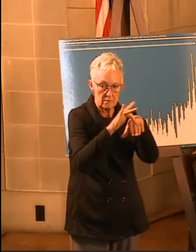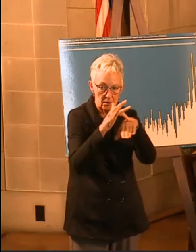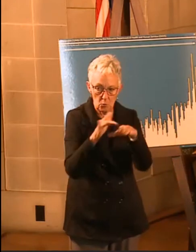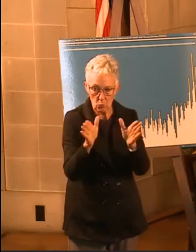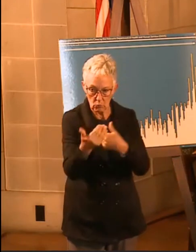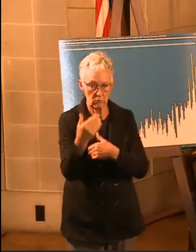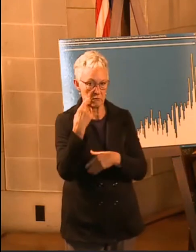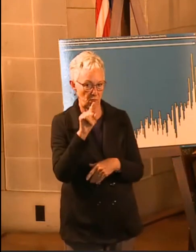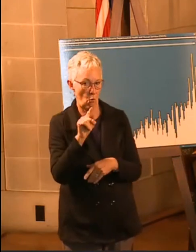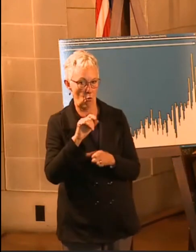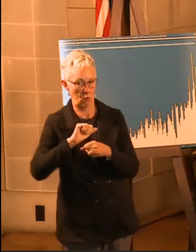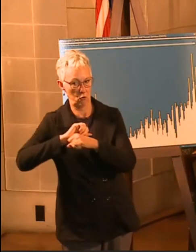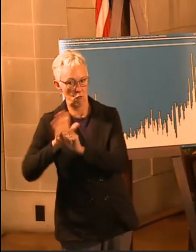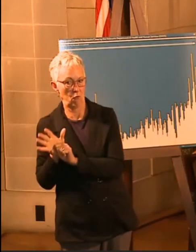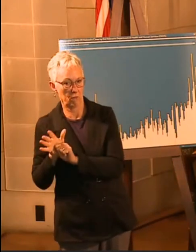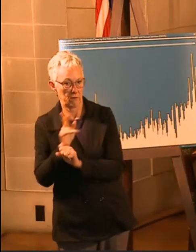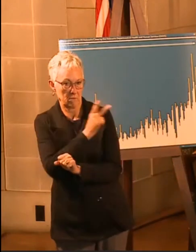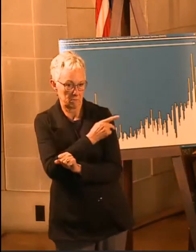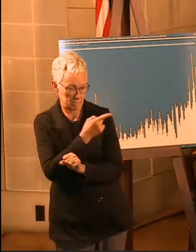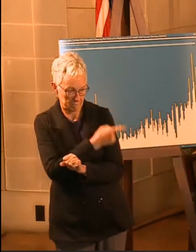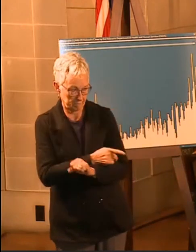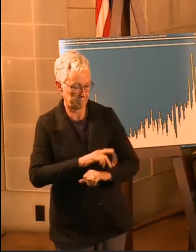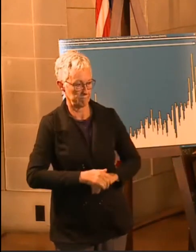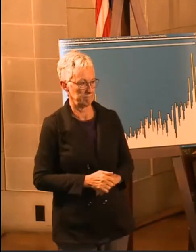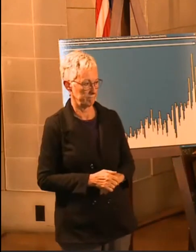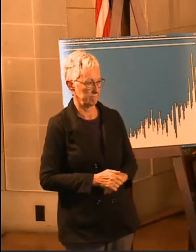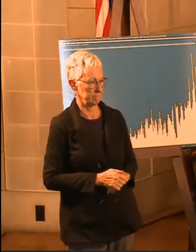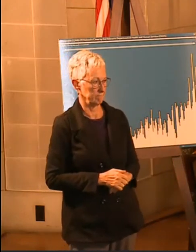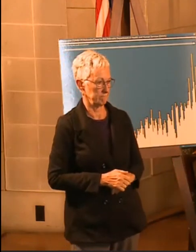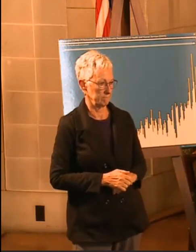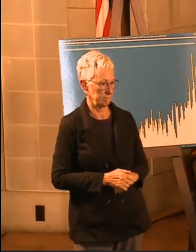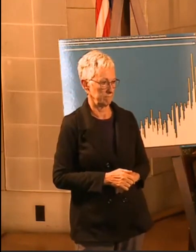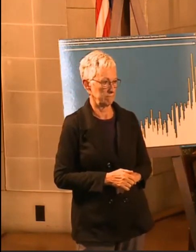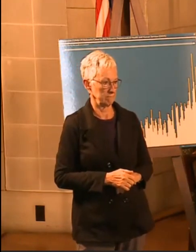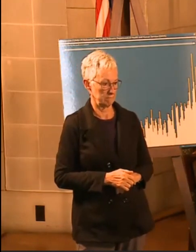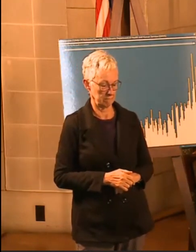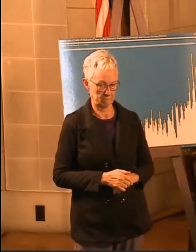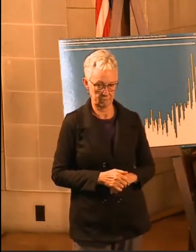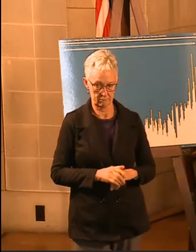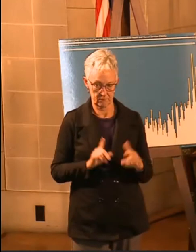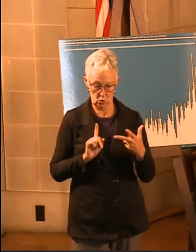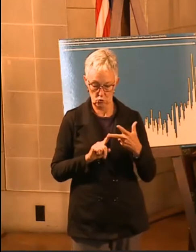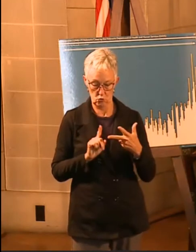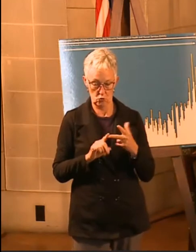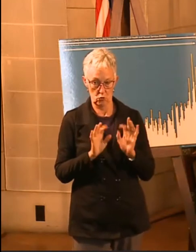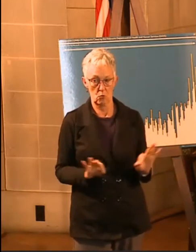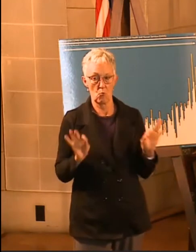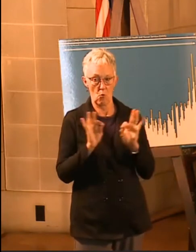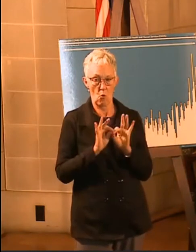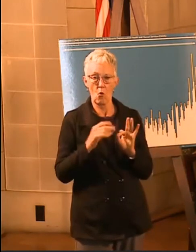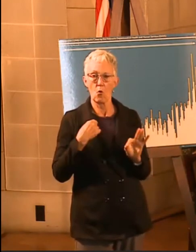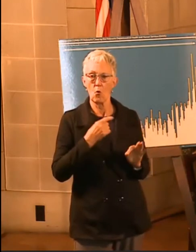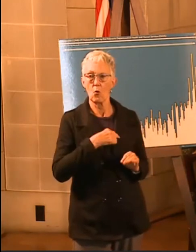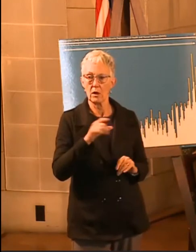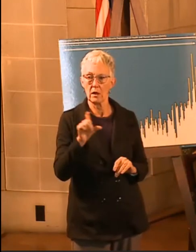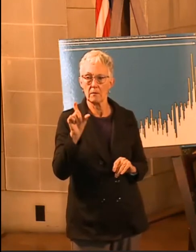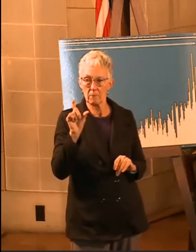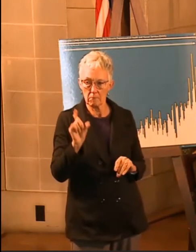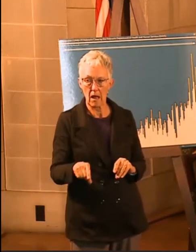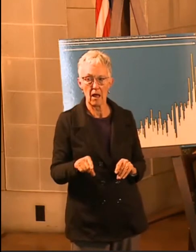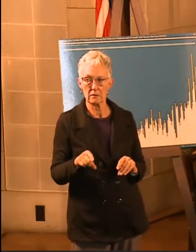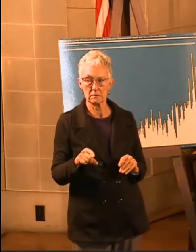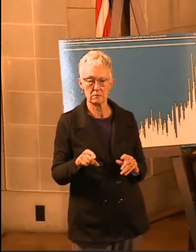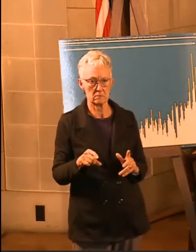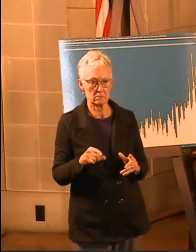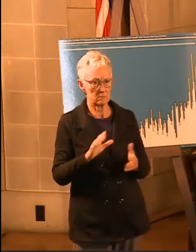And third, we need to have a renewed emphasis on making sure we are slowing the spread of the